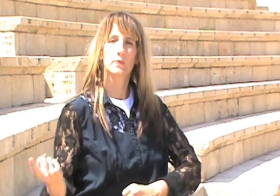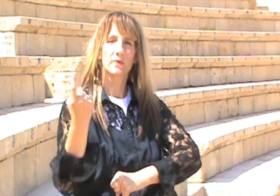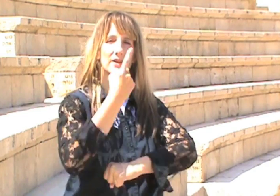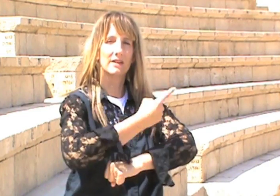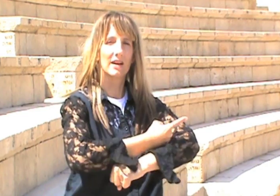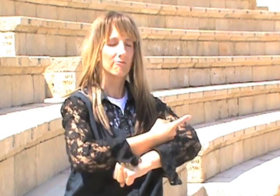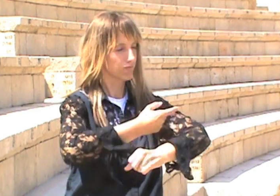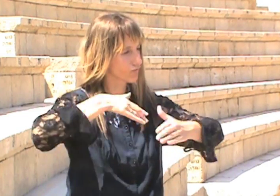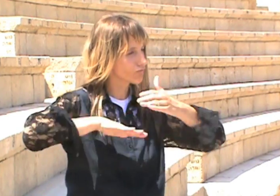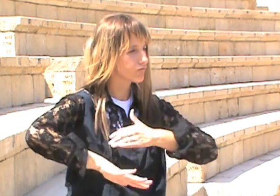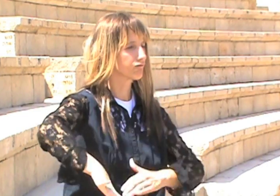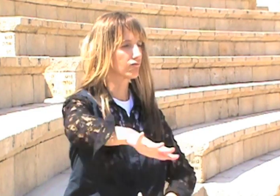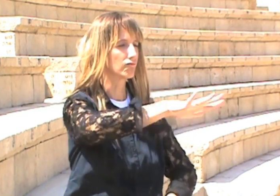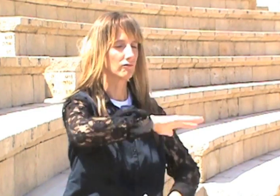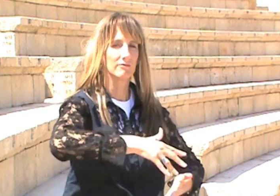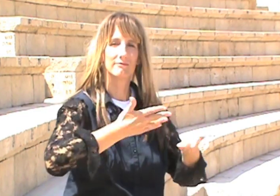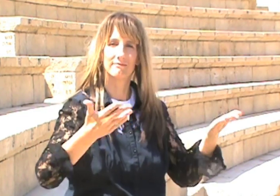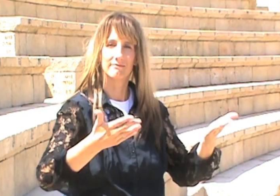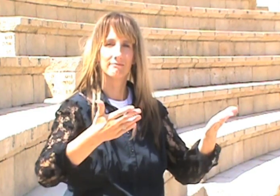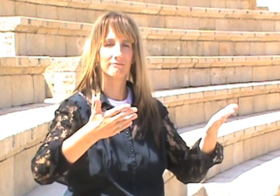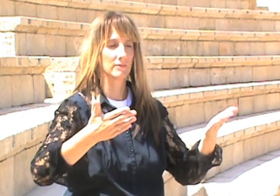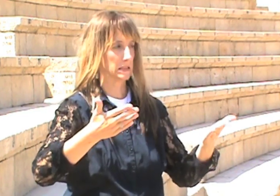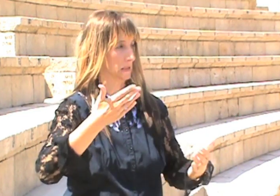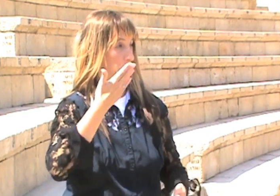That king one day came here.